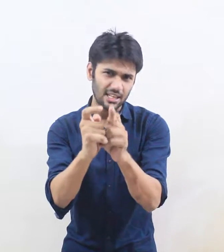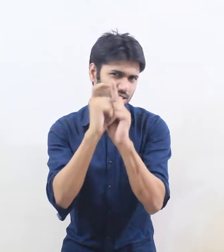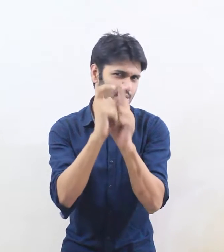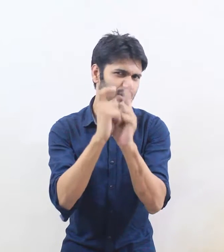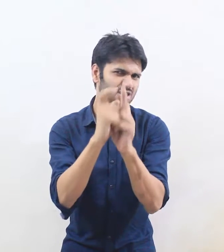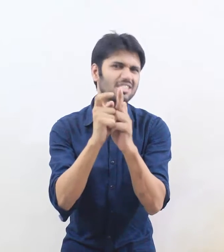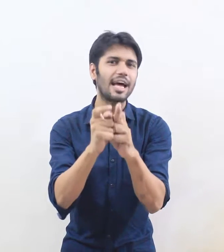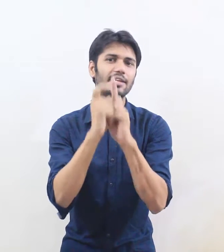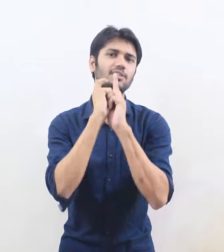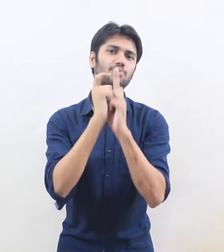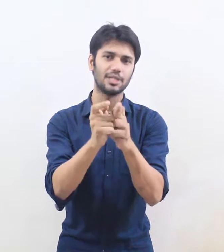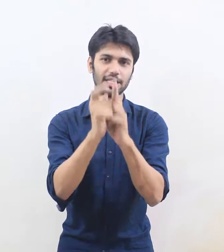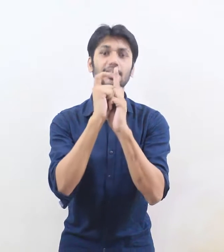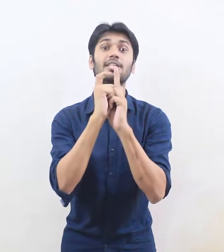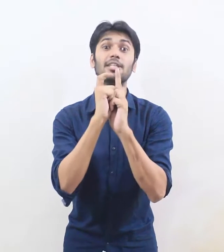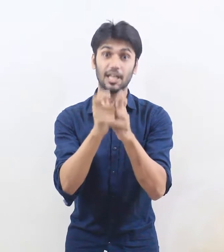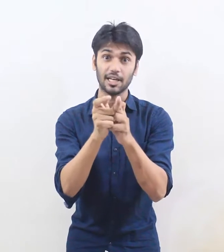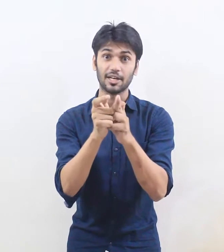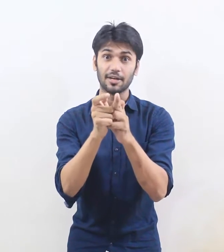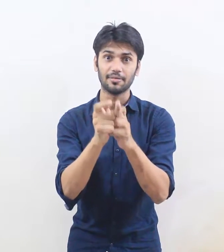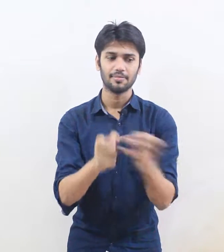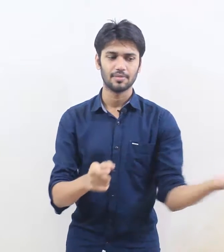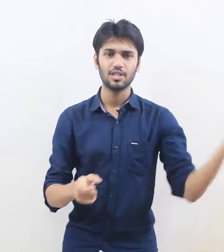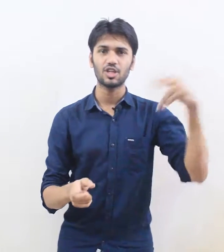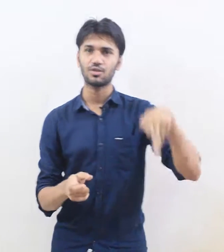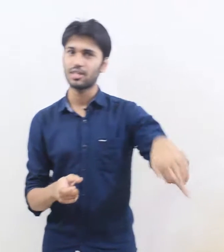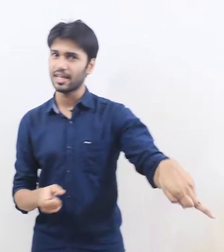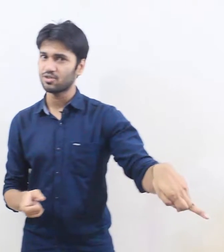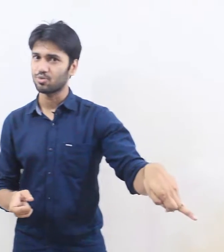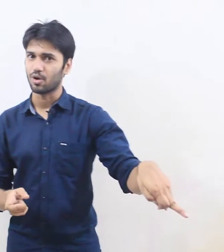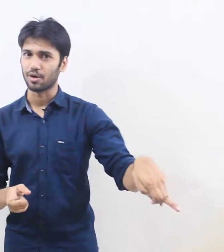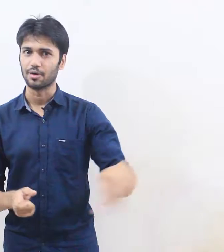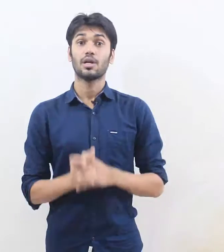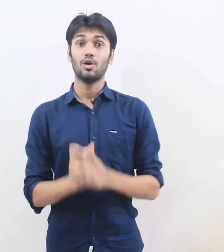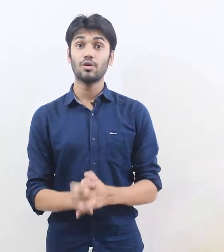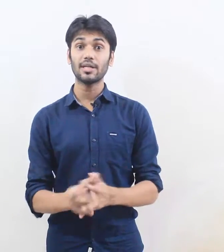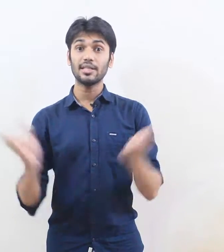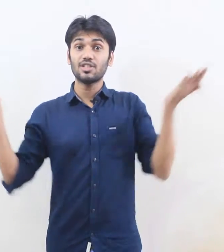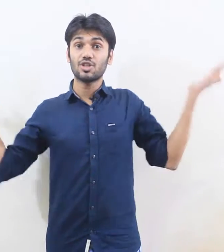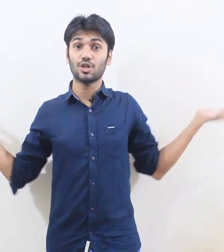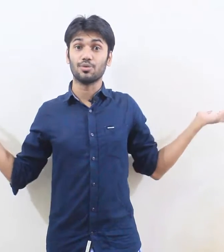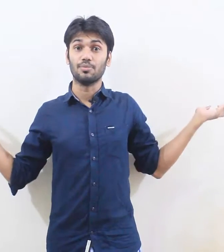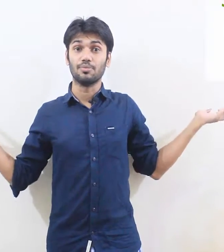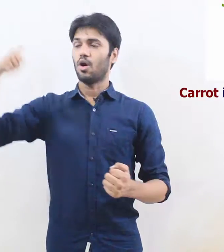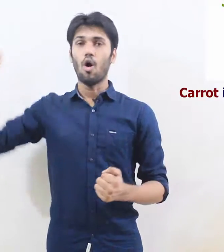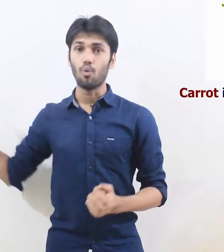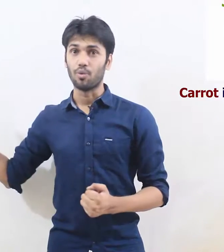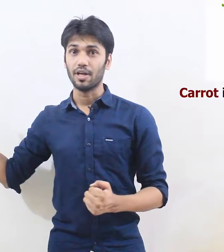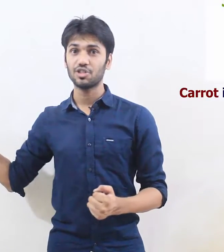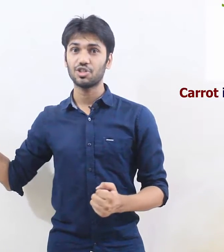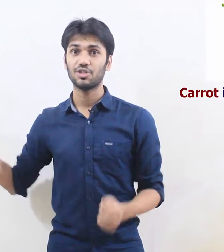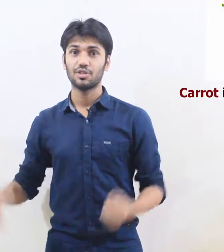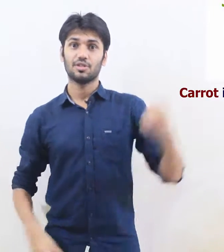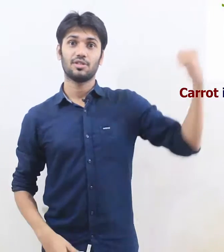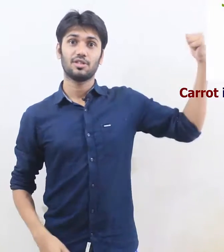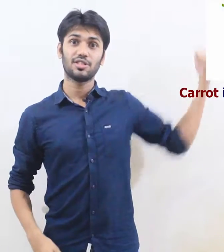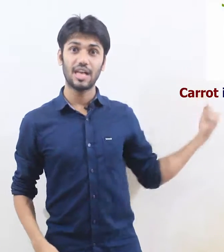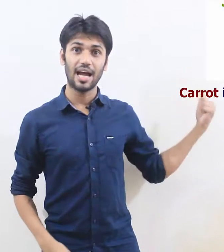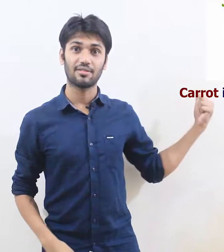you understand it pretty clear let's go to the next one look at this two orange carrot